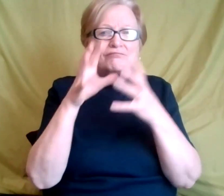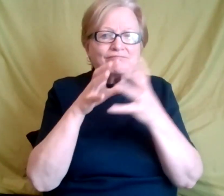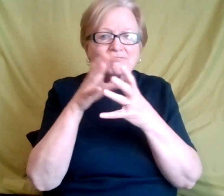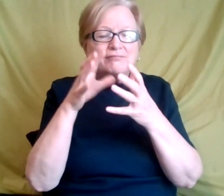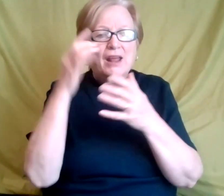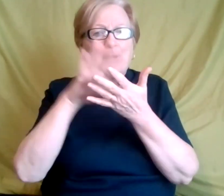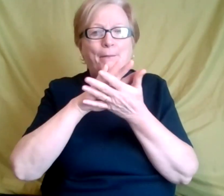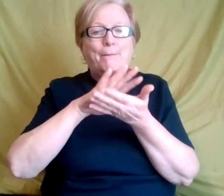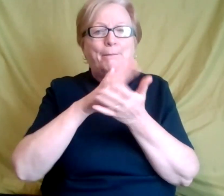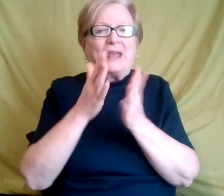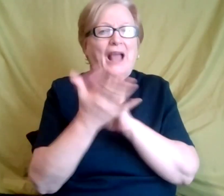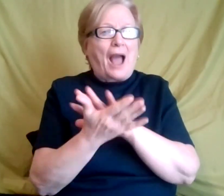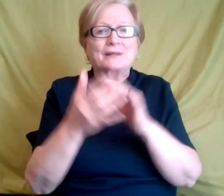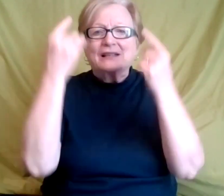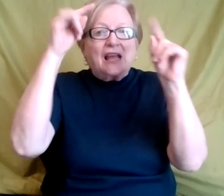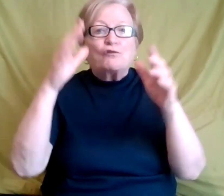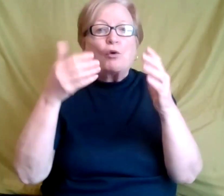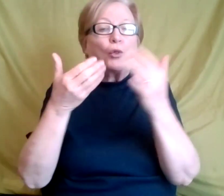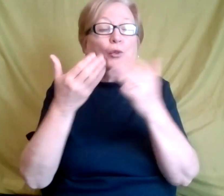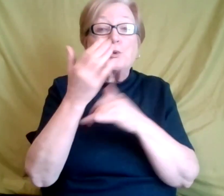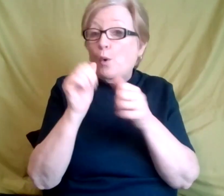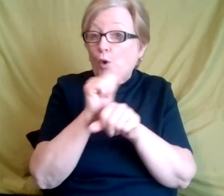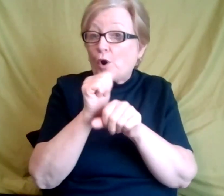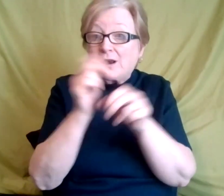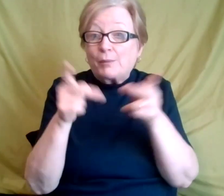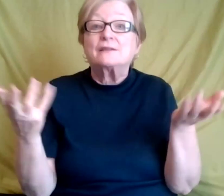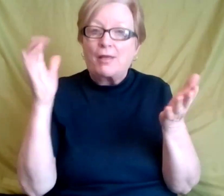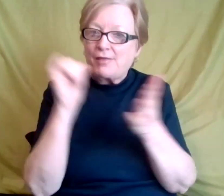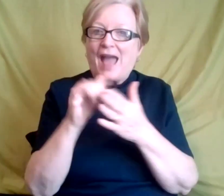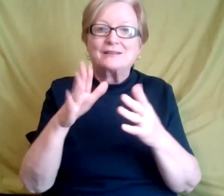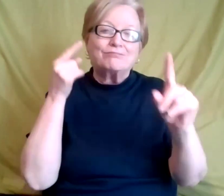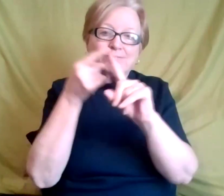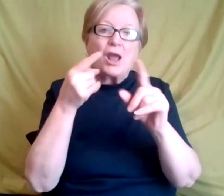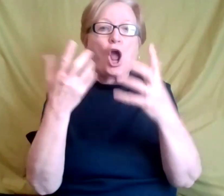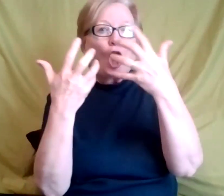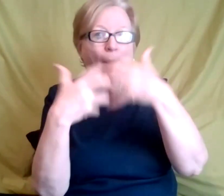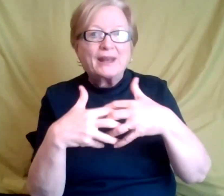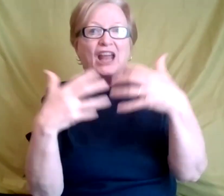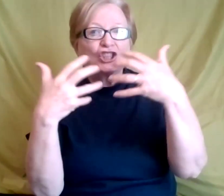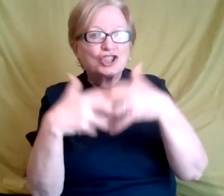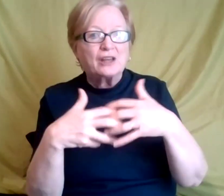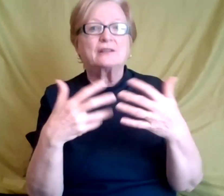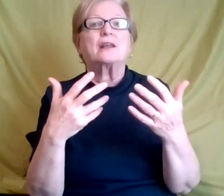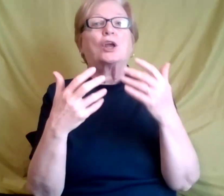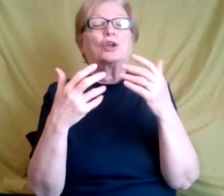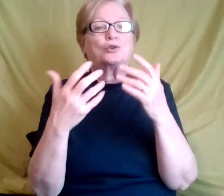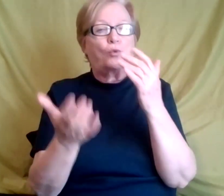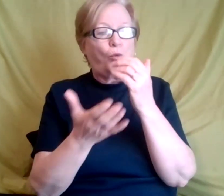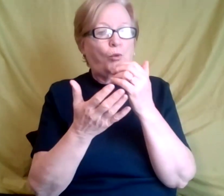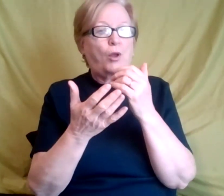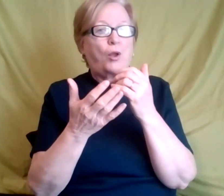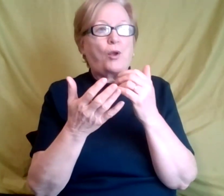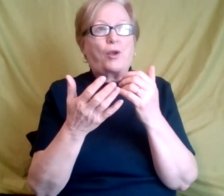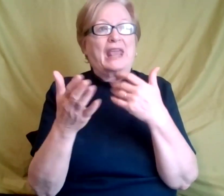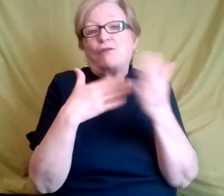successful in the workplace. And, and that's the key word accommodations. And so just because when